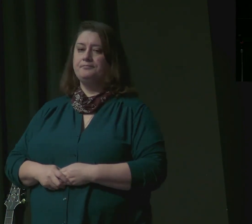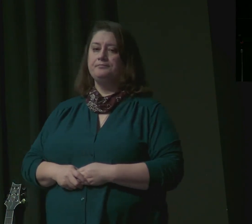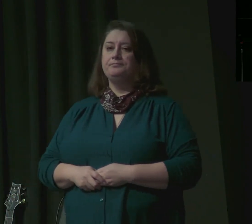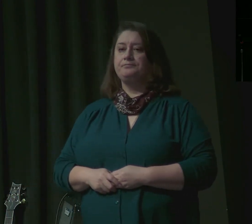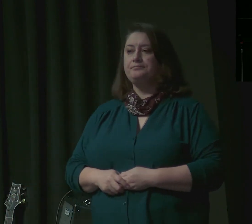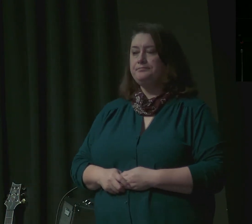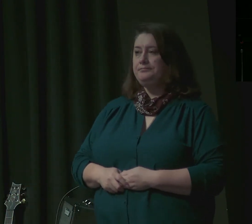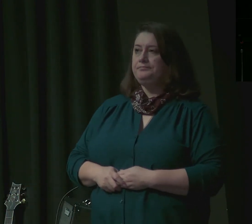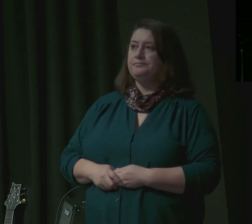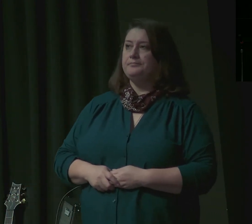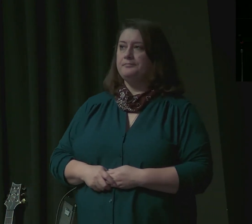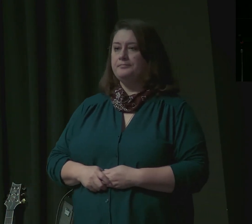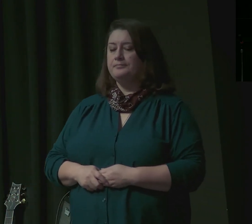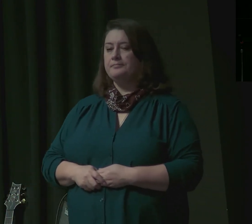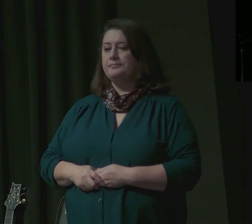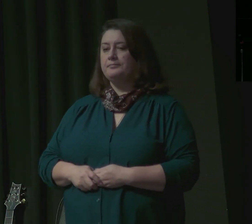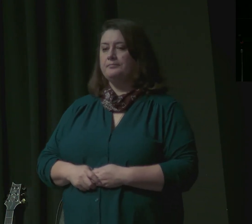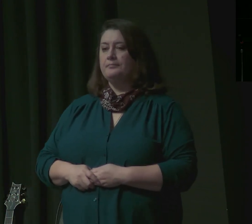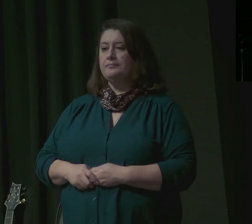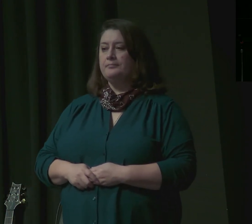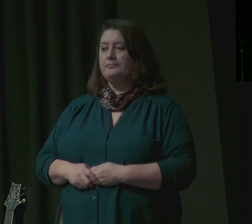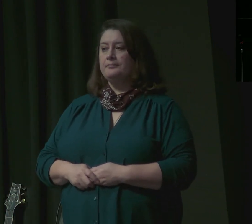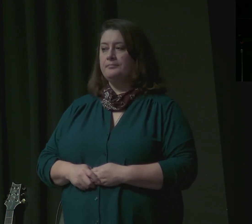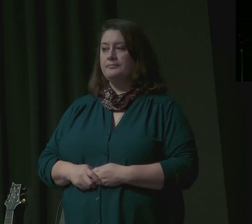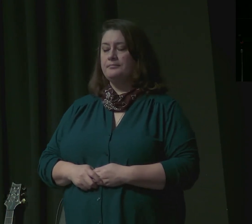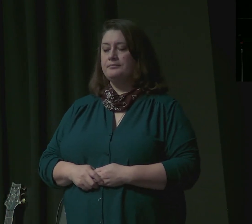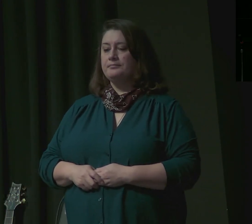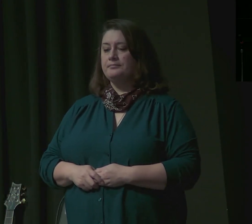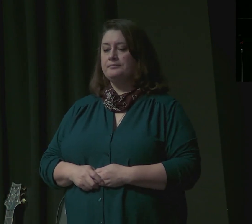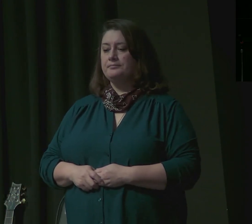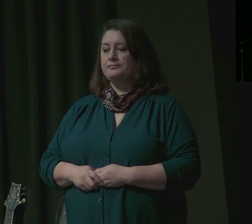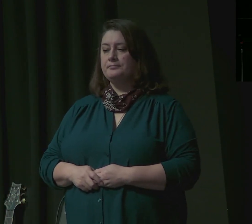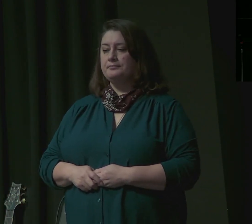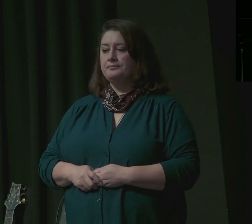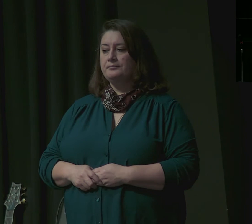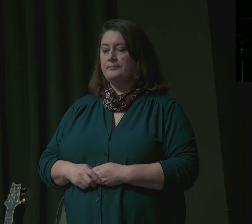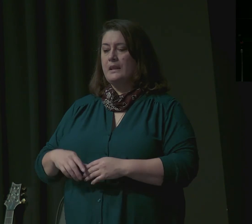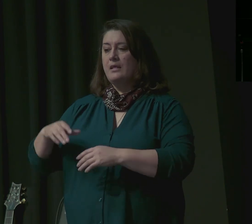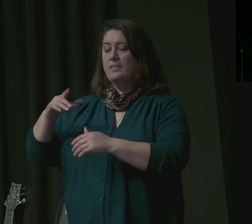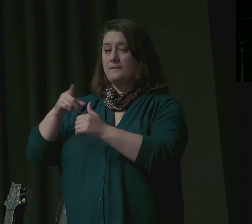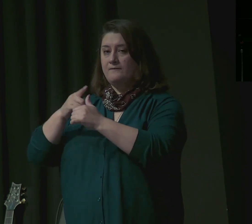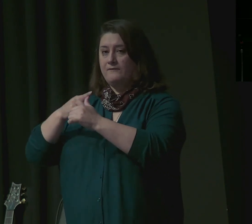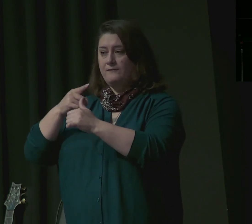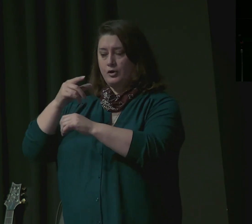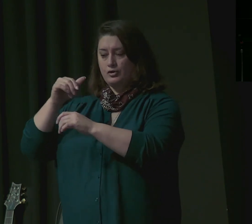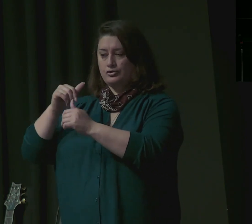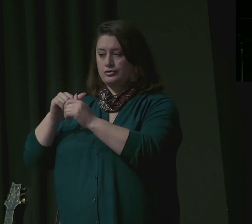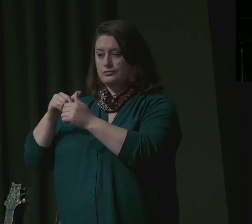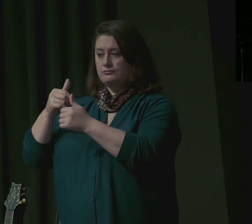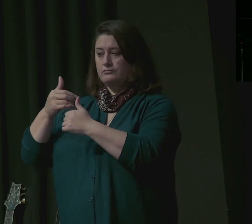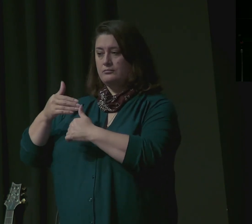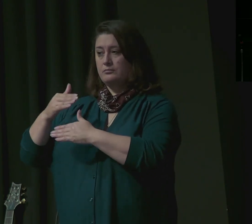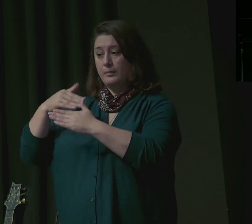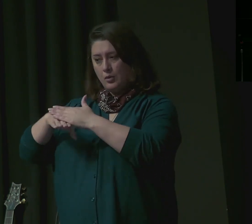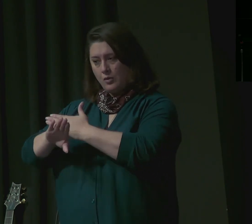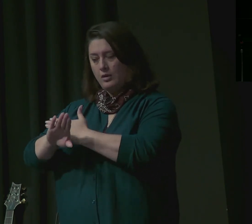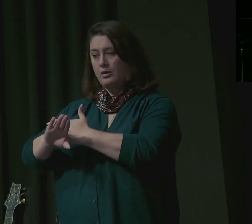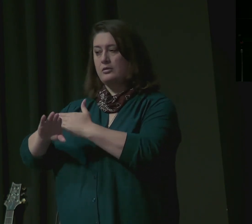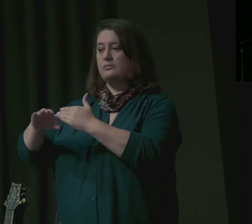Egyptians. And they sat before him, the firstborn according to his birthright and the youngest according to his youth. You see what he